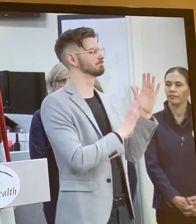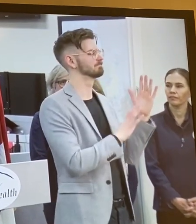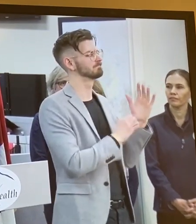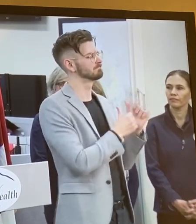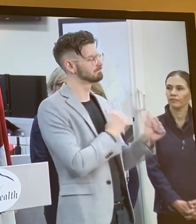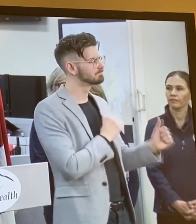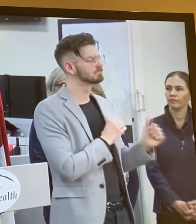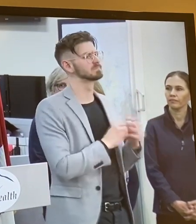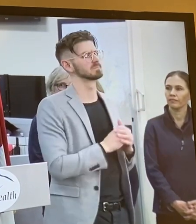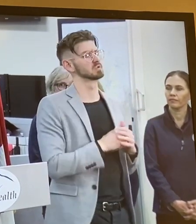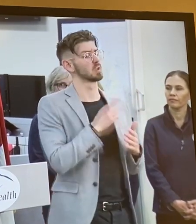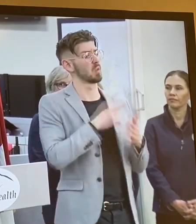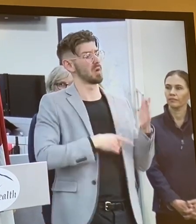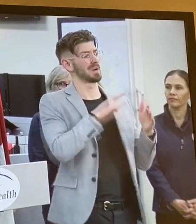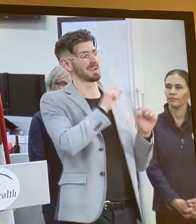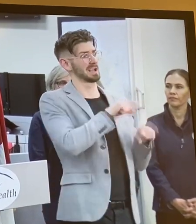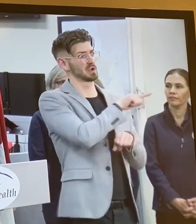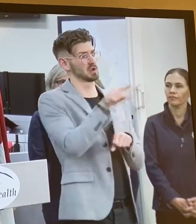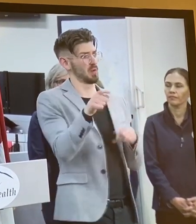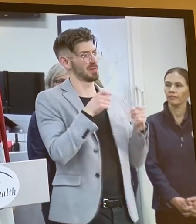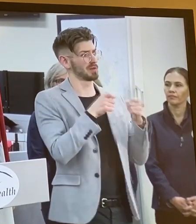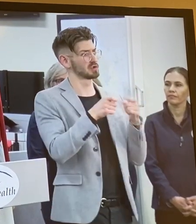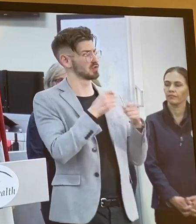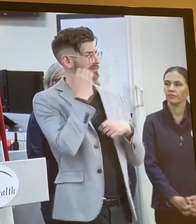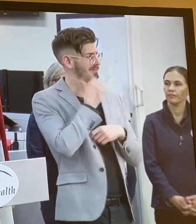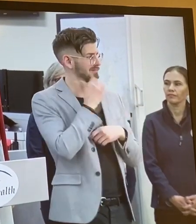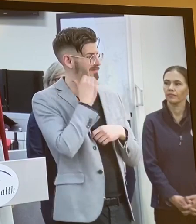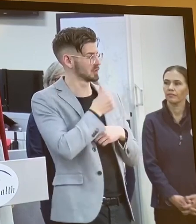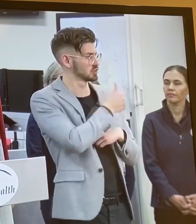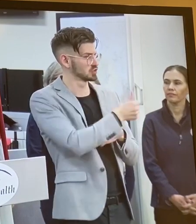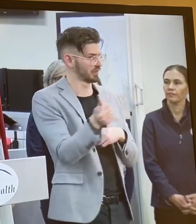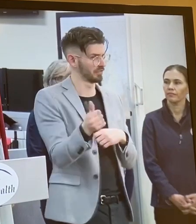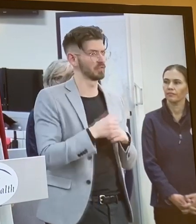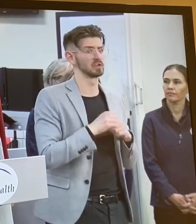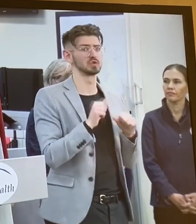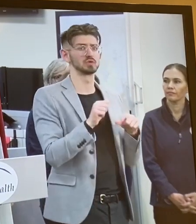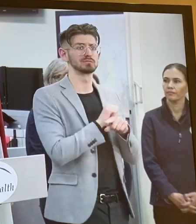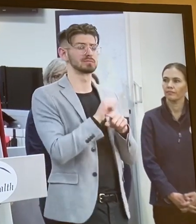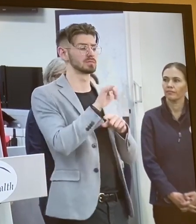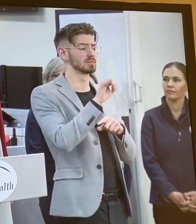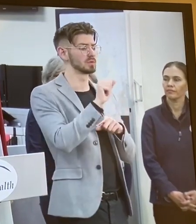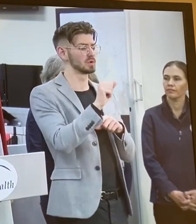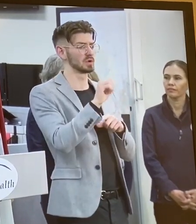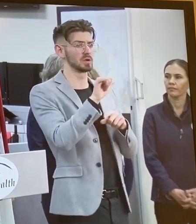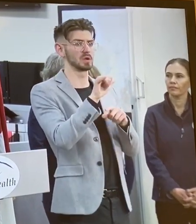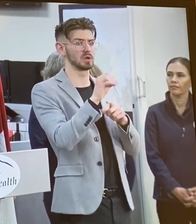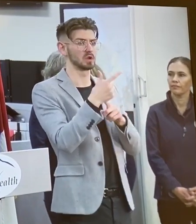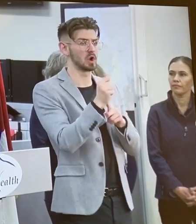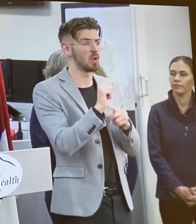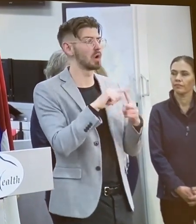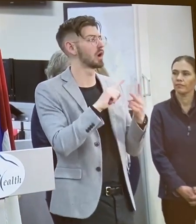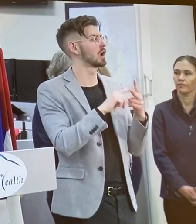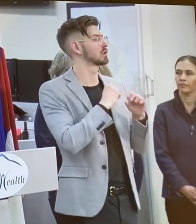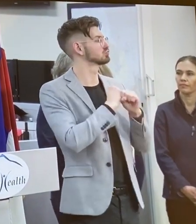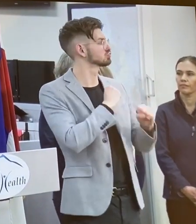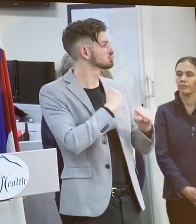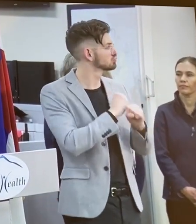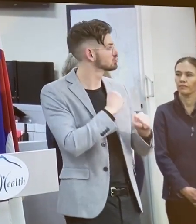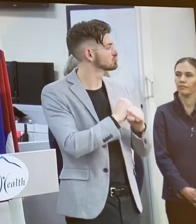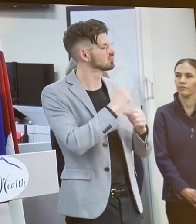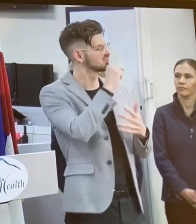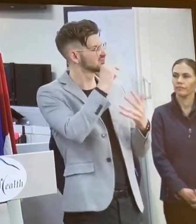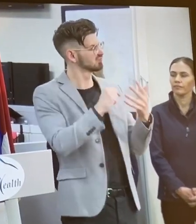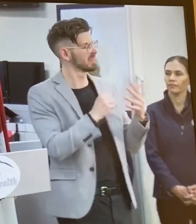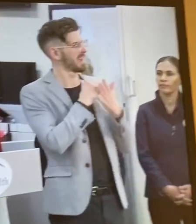I have control over in my day to day? So through that you can practice yoga, you can practice stretching, things that calm you,